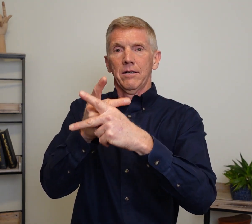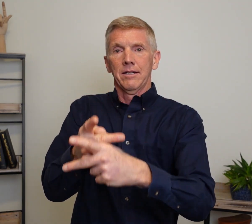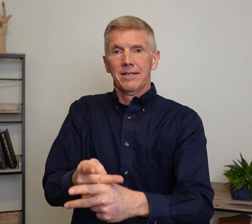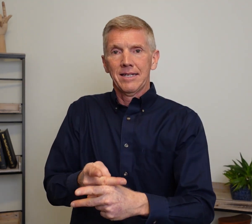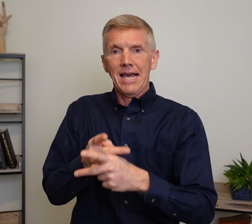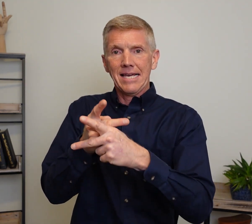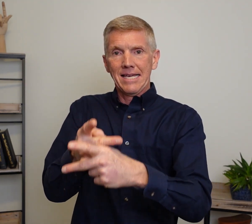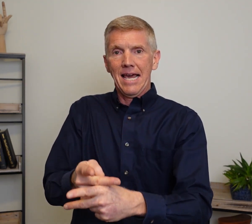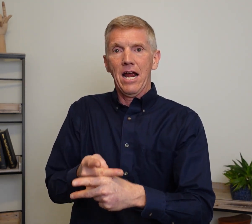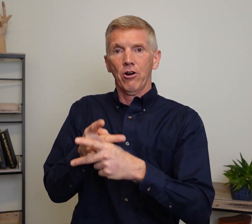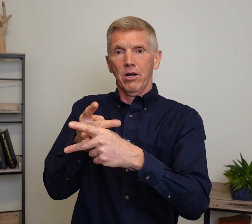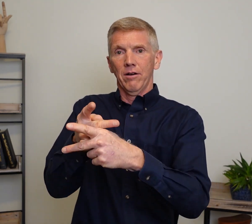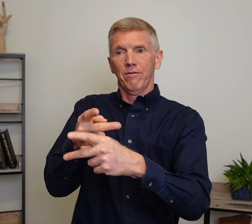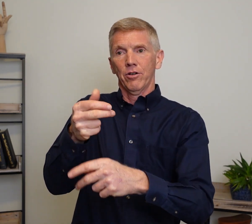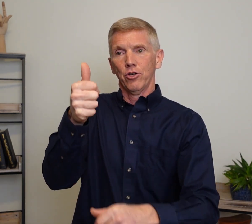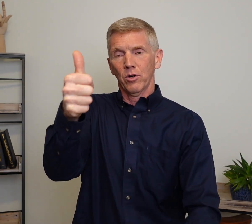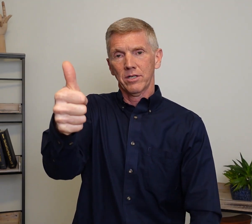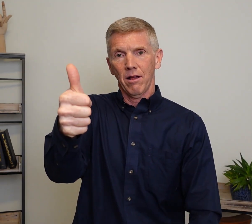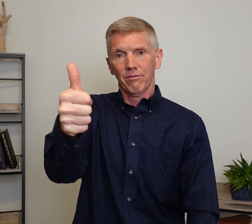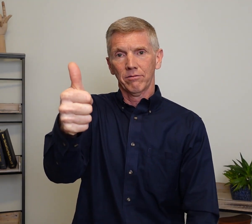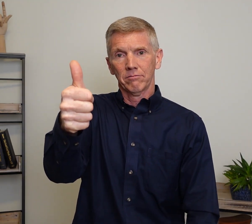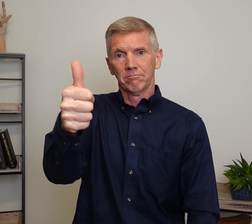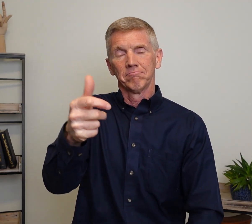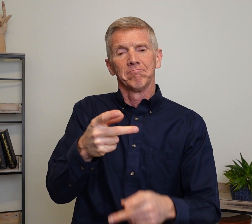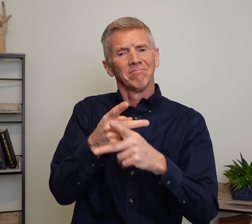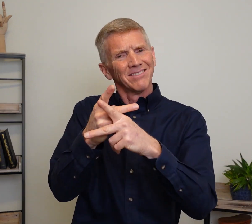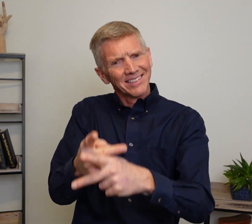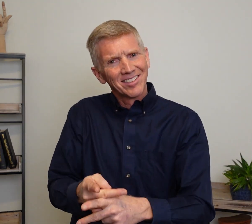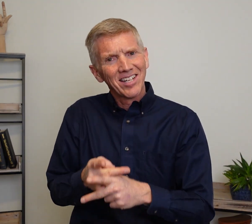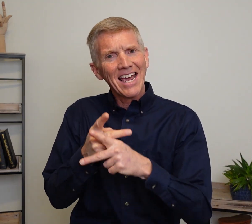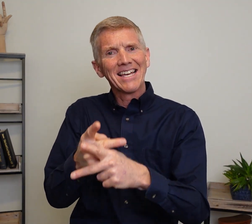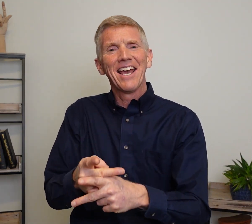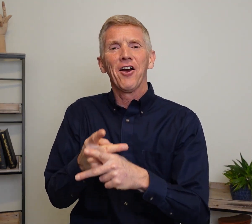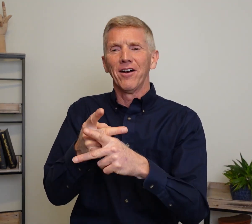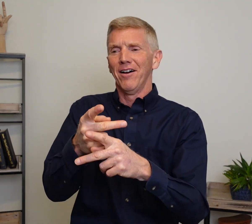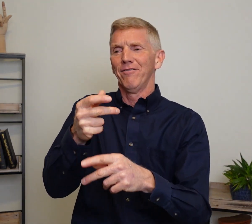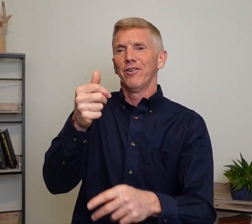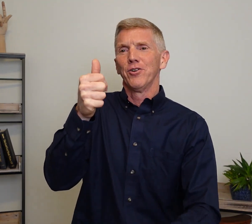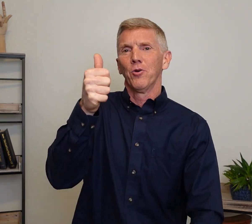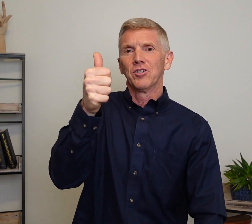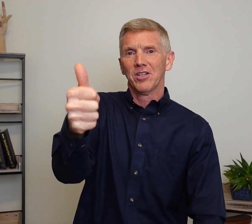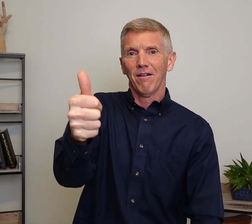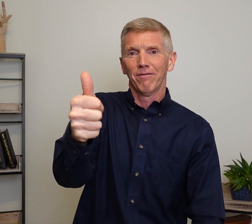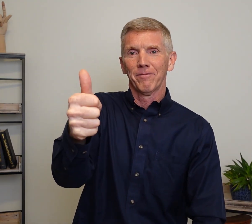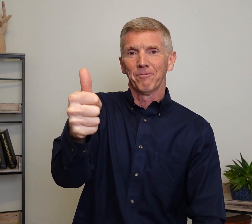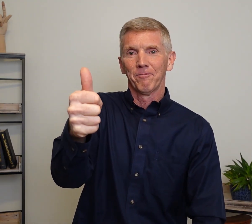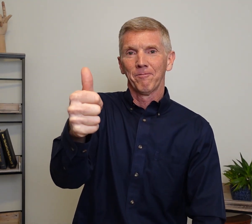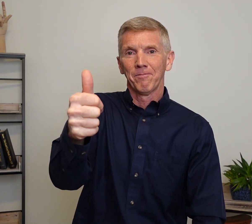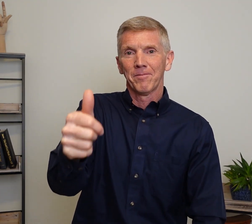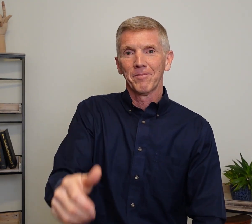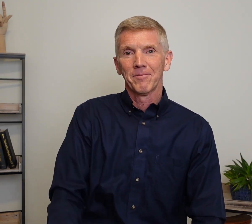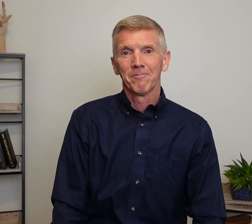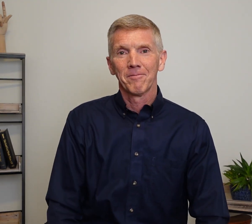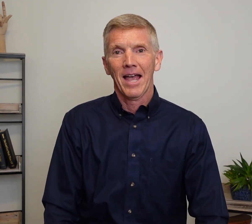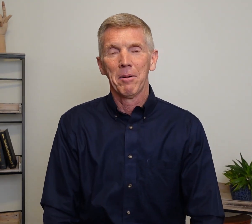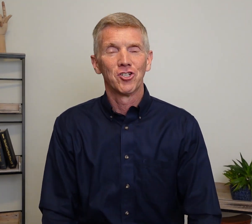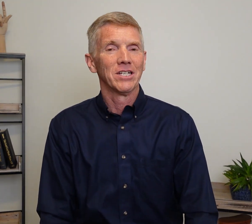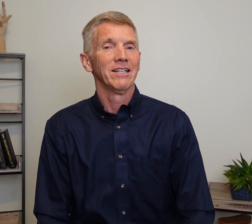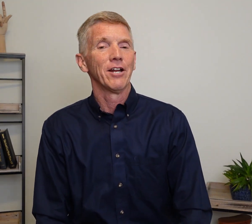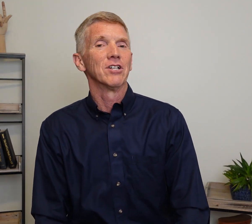Take care of yourself. Take care of yourself. How about see you later and